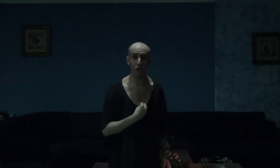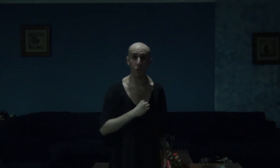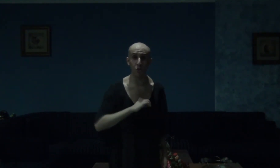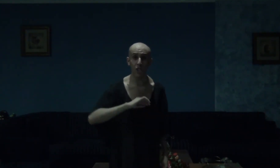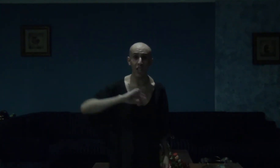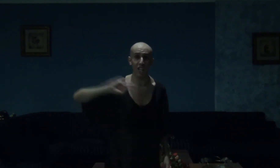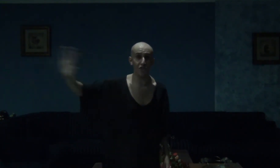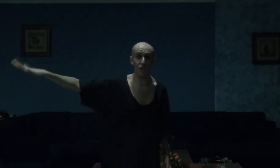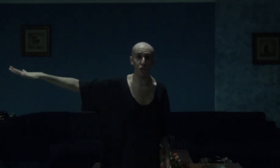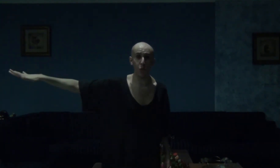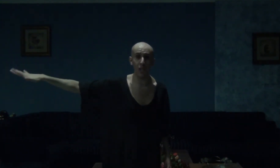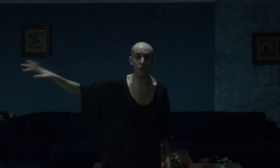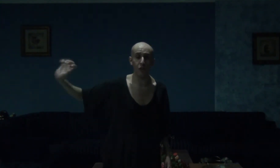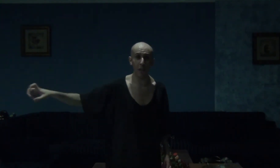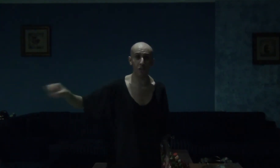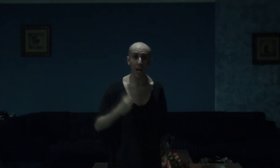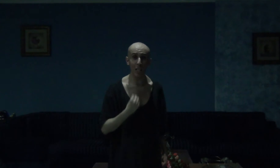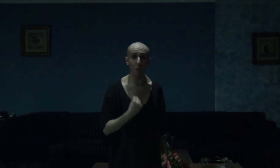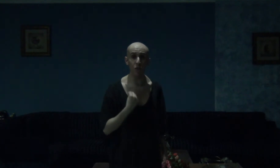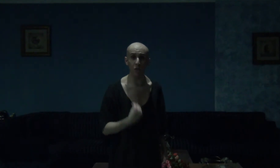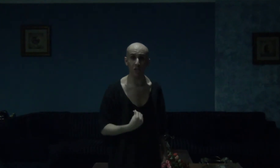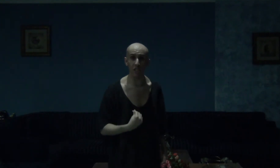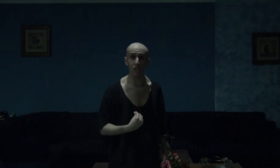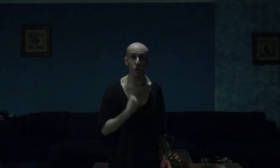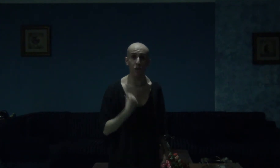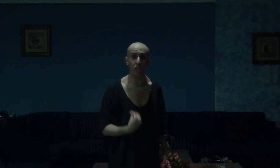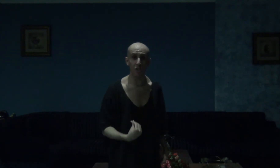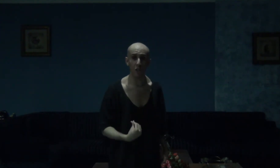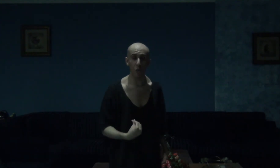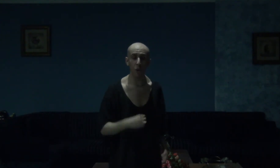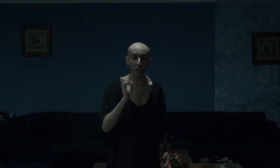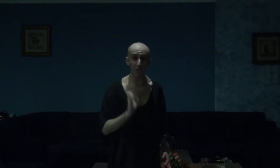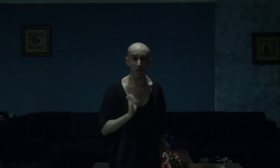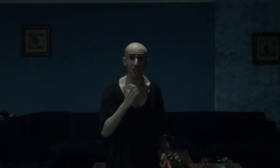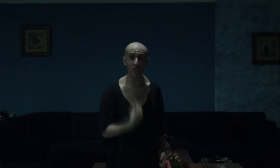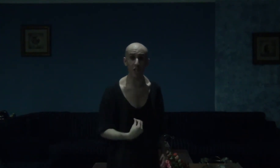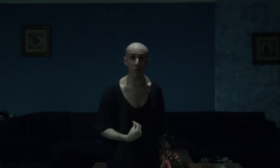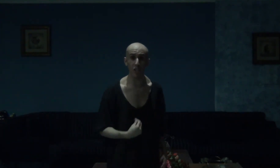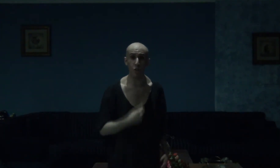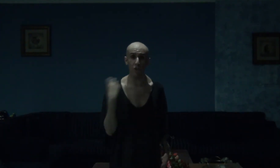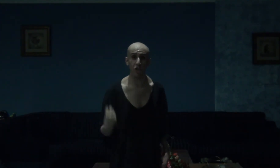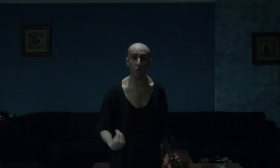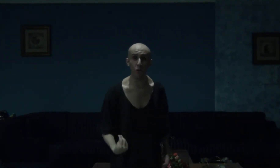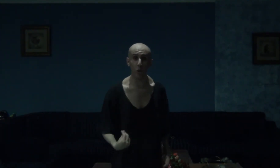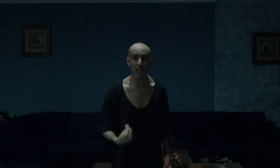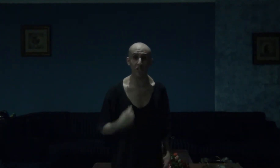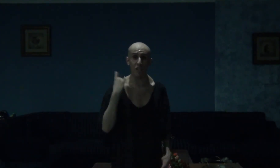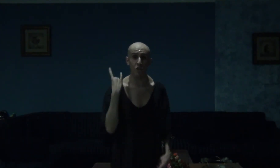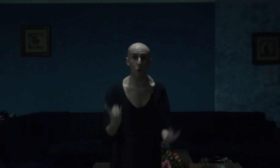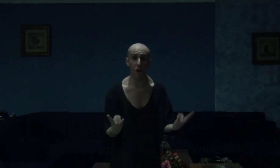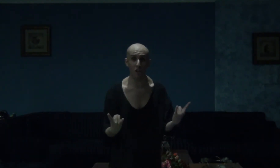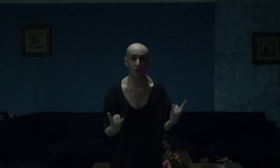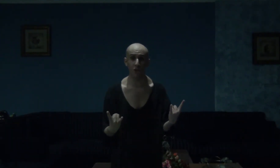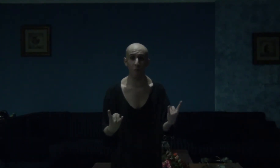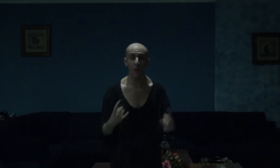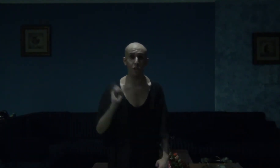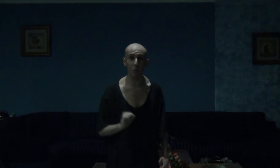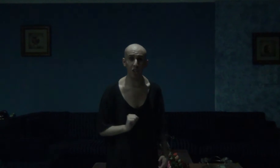truly has not read, but I am interested in doing so because this series was so great and so awesome, especially